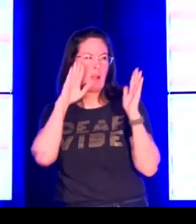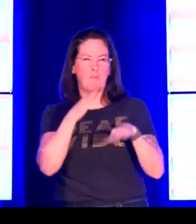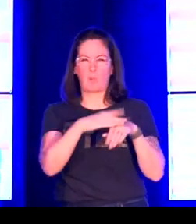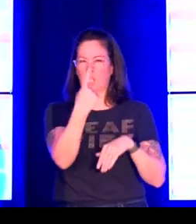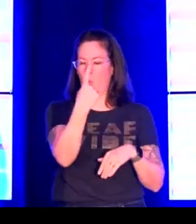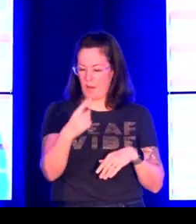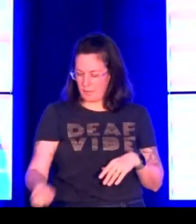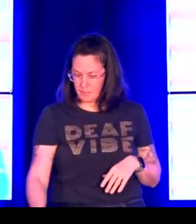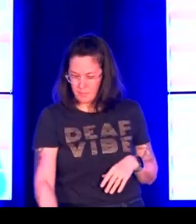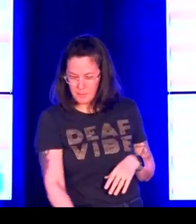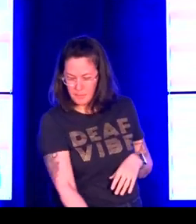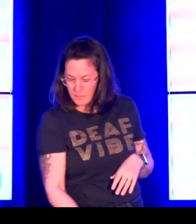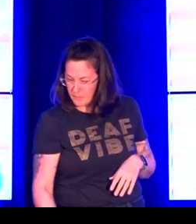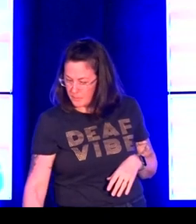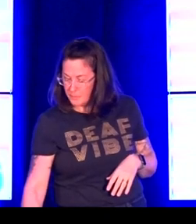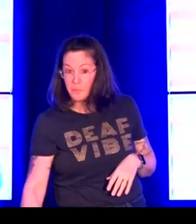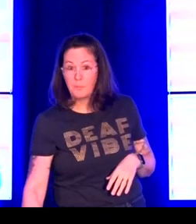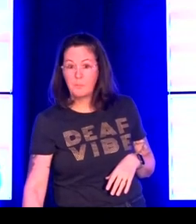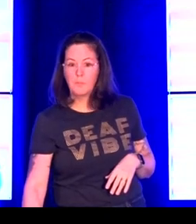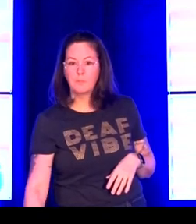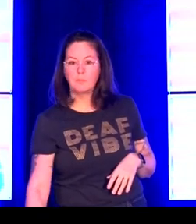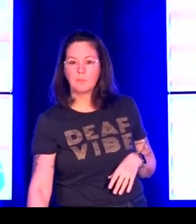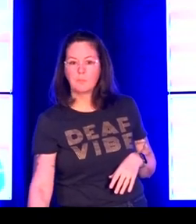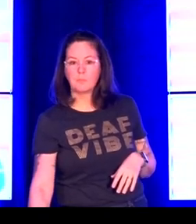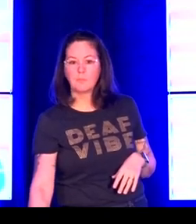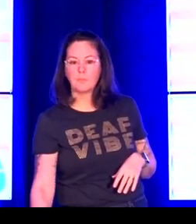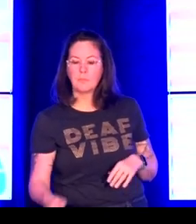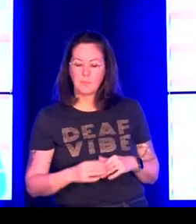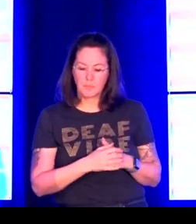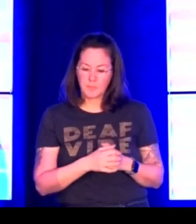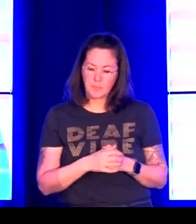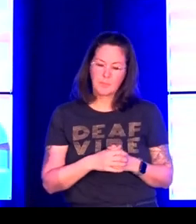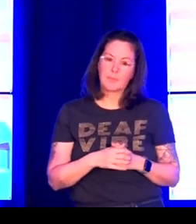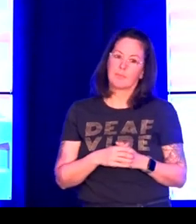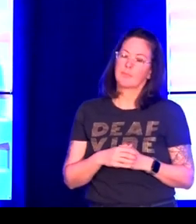statement for sign language research I'll be focusing on SLCTR